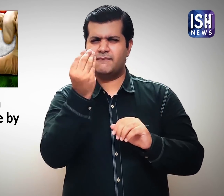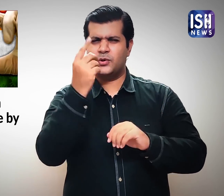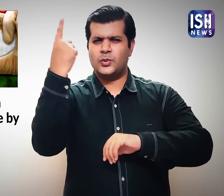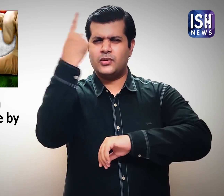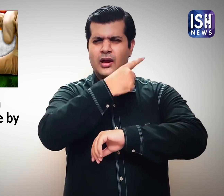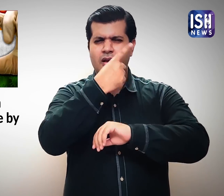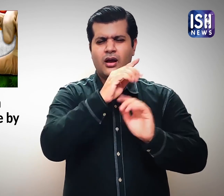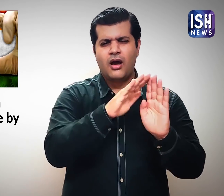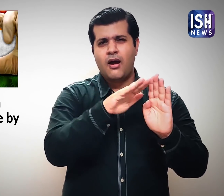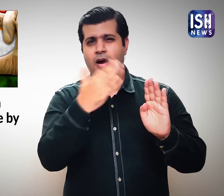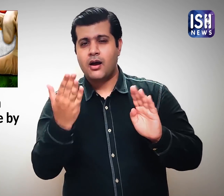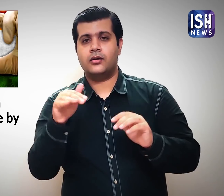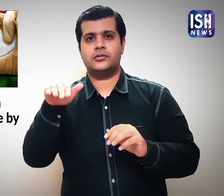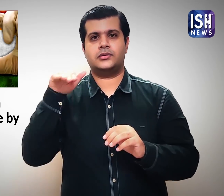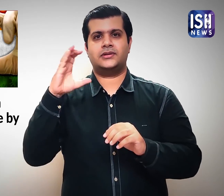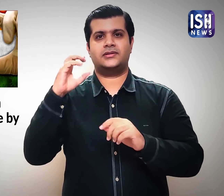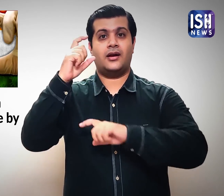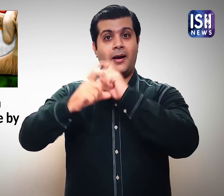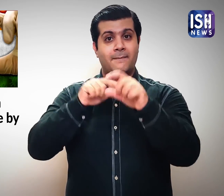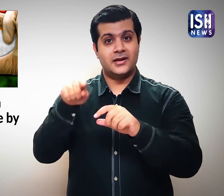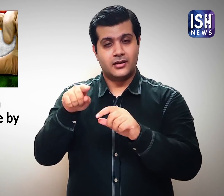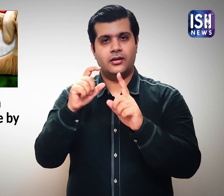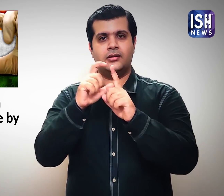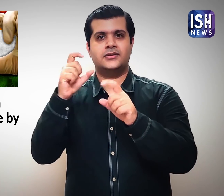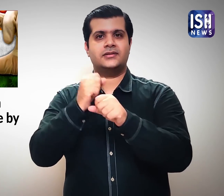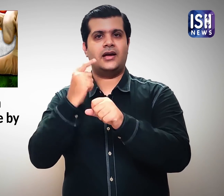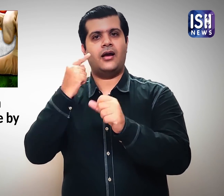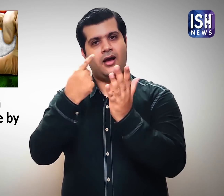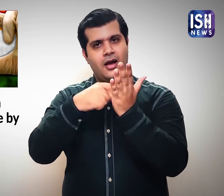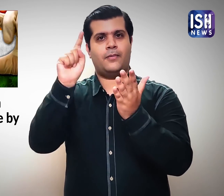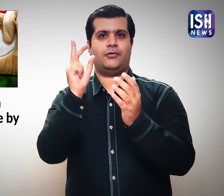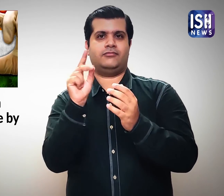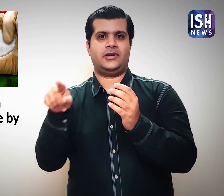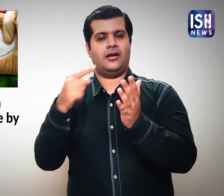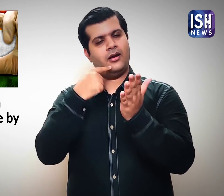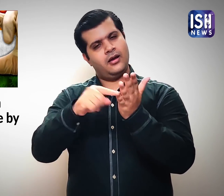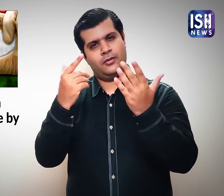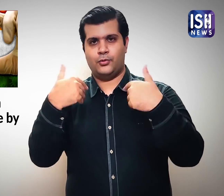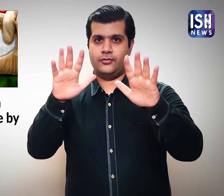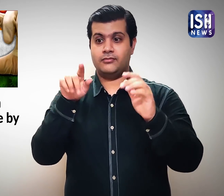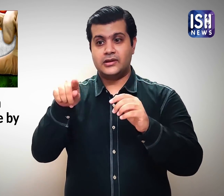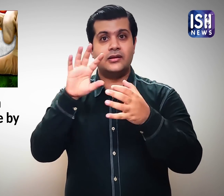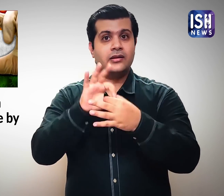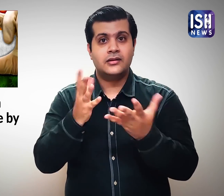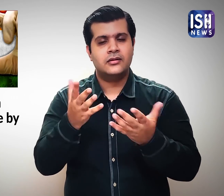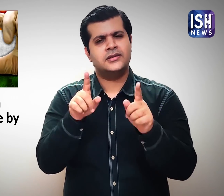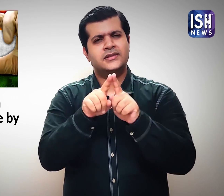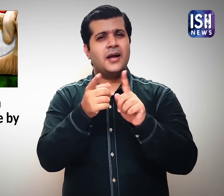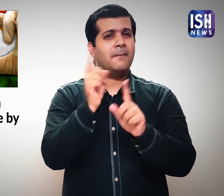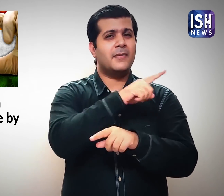After a few days, Zydus got a similar approval for human trials for its vaccine.